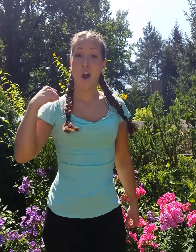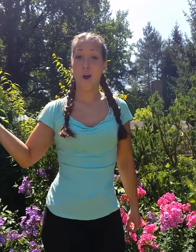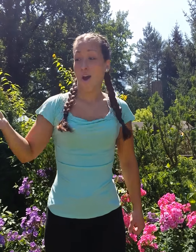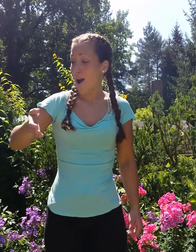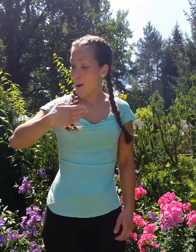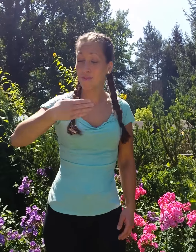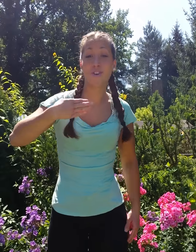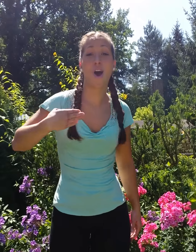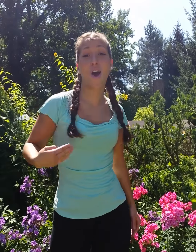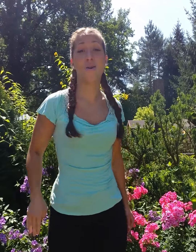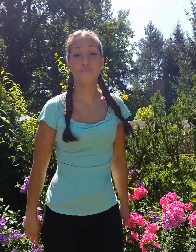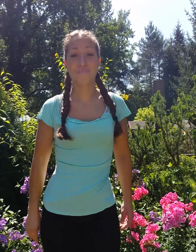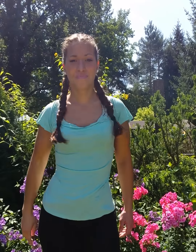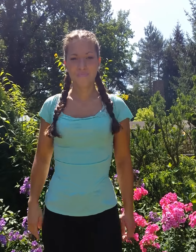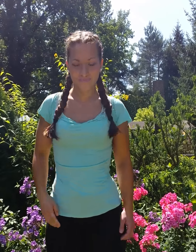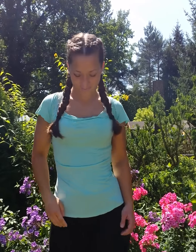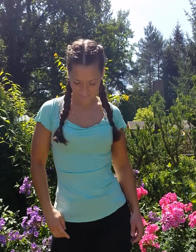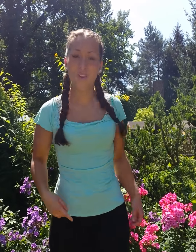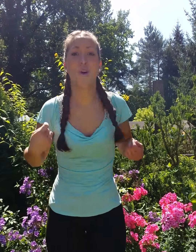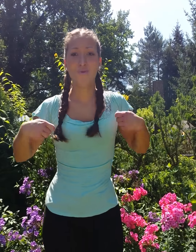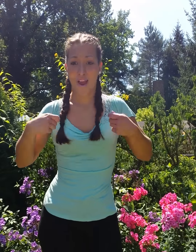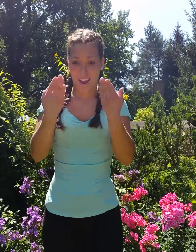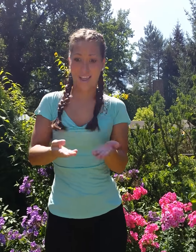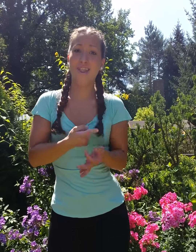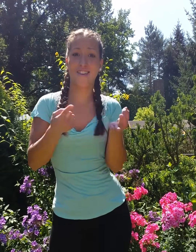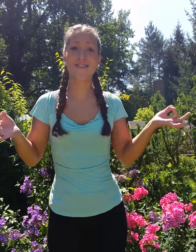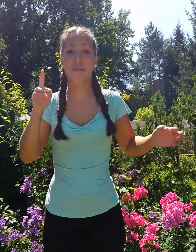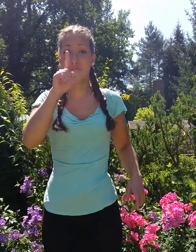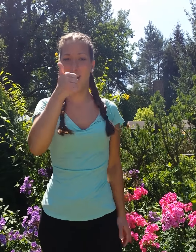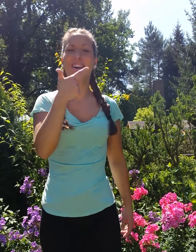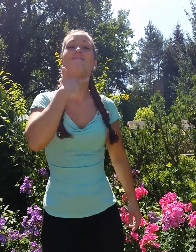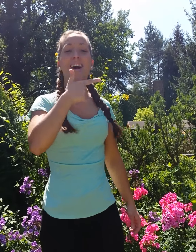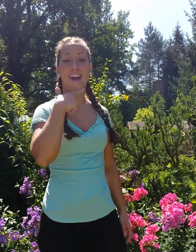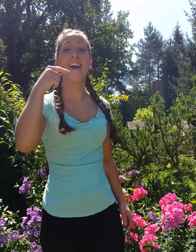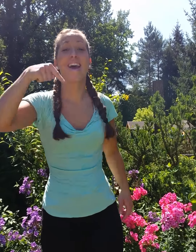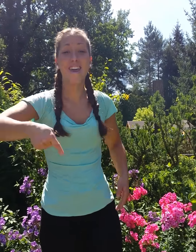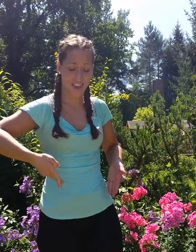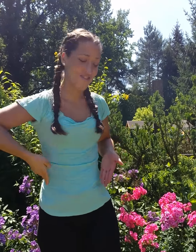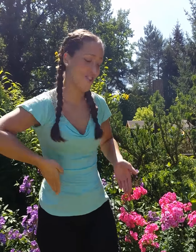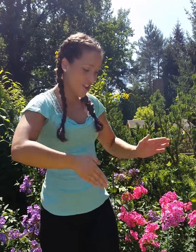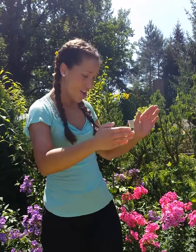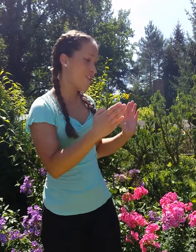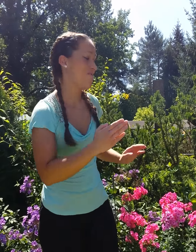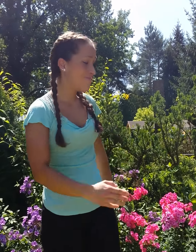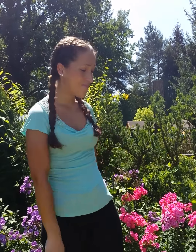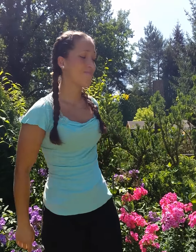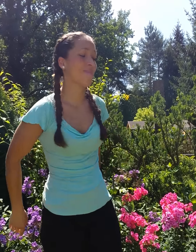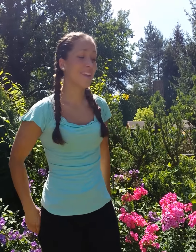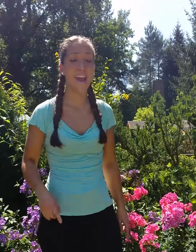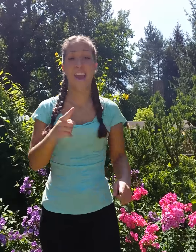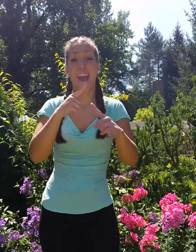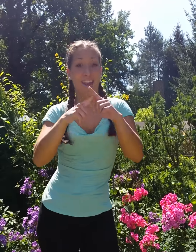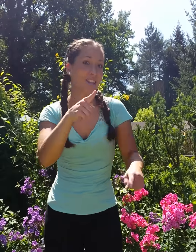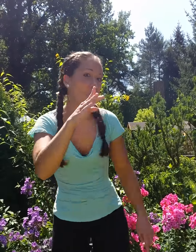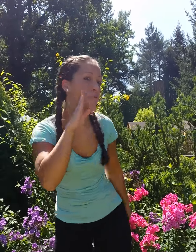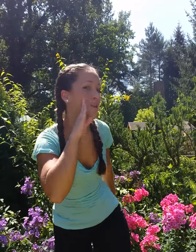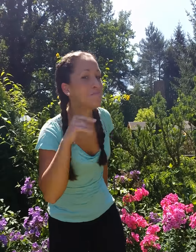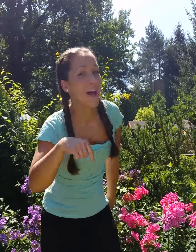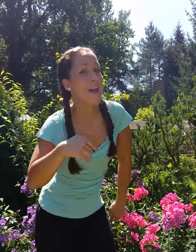You open the door. There ain't nothing but a sound. You the door. You you stop